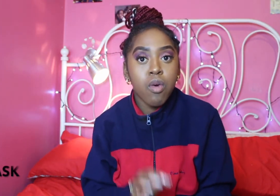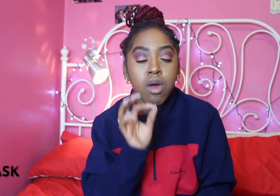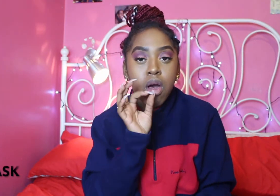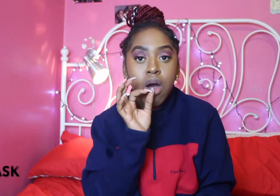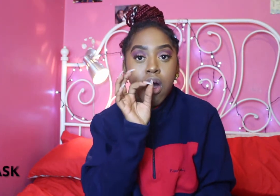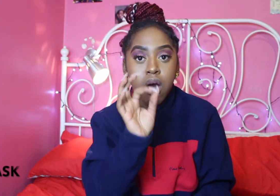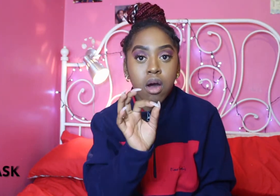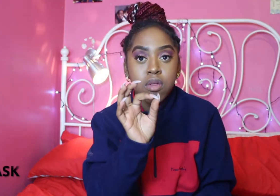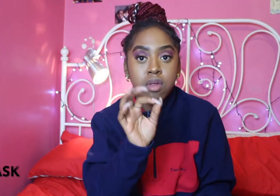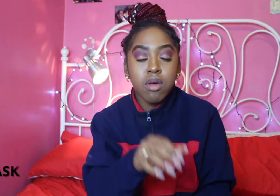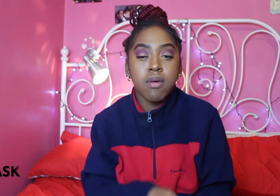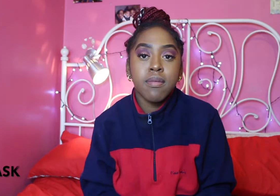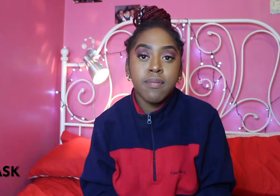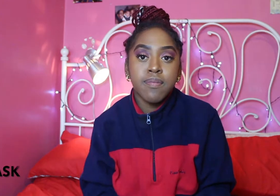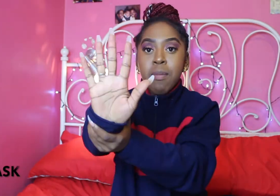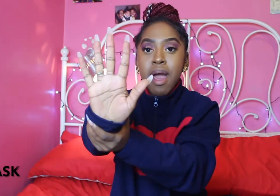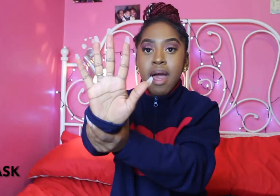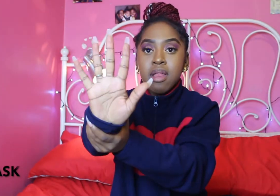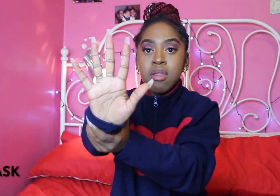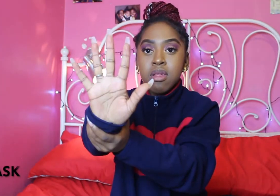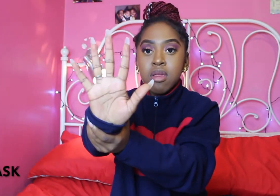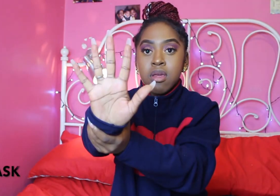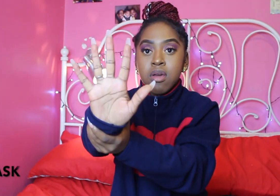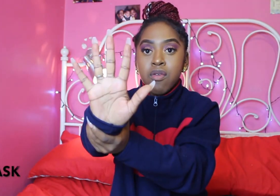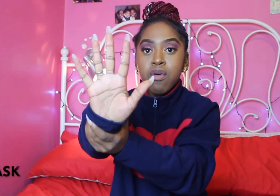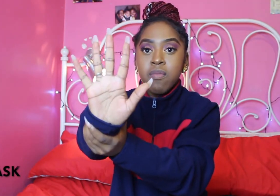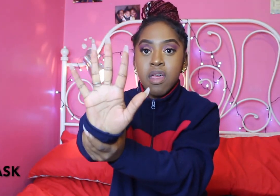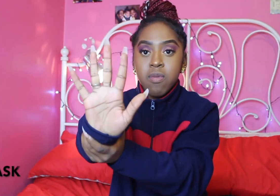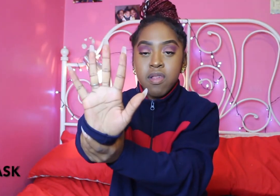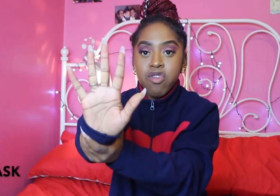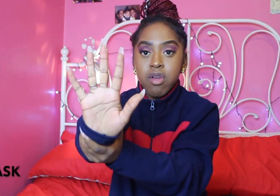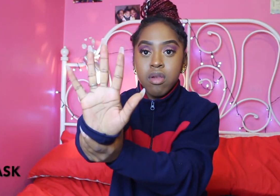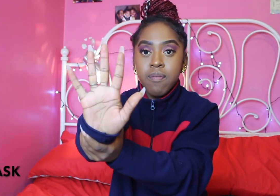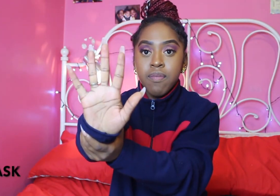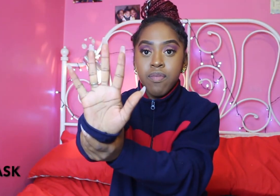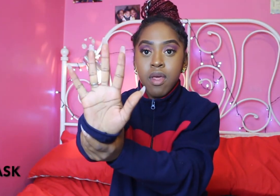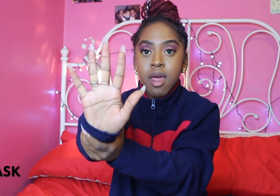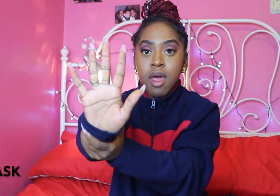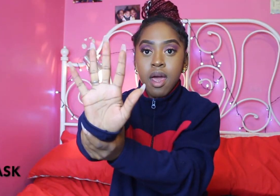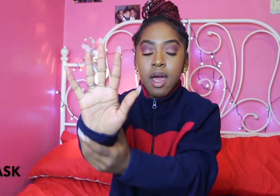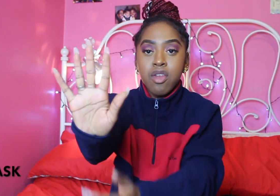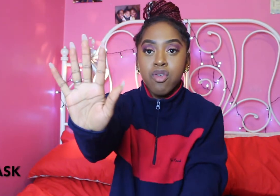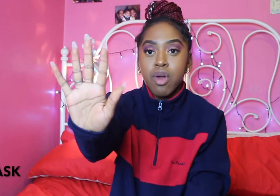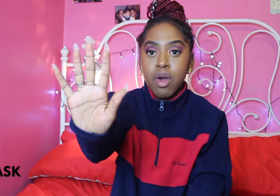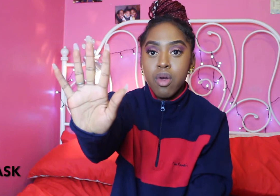ask Grab your hands From this position And you go